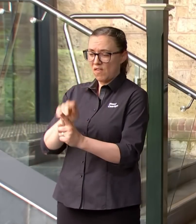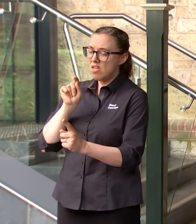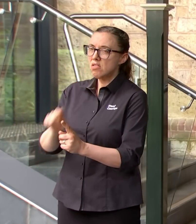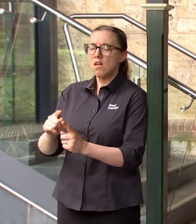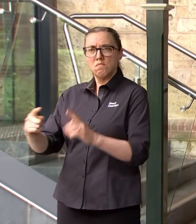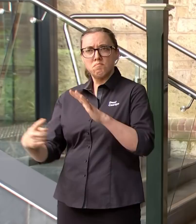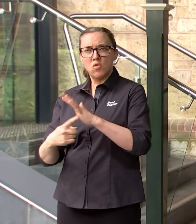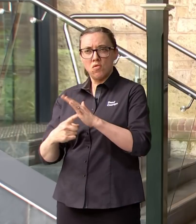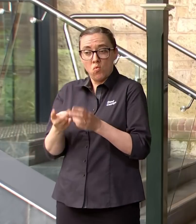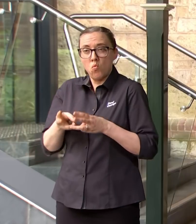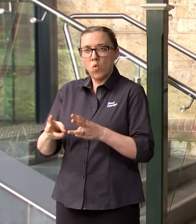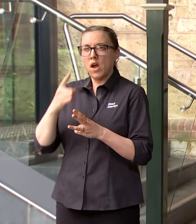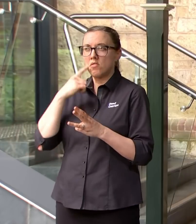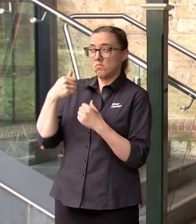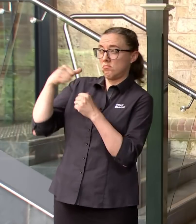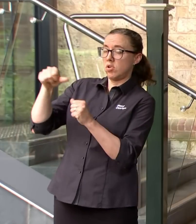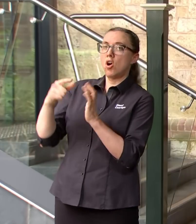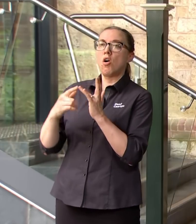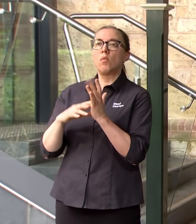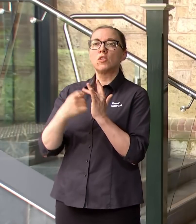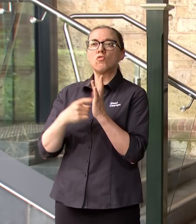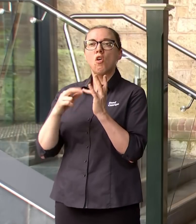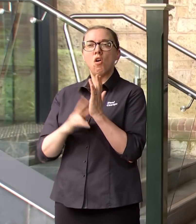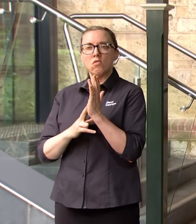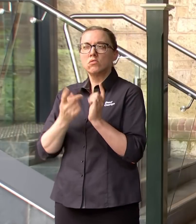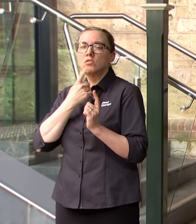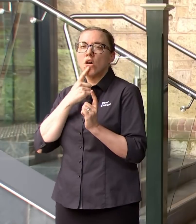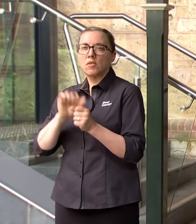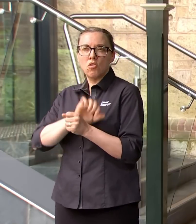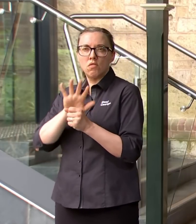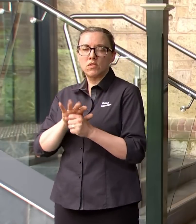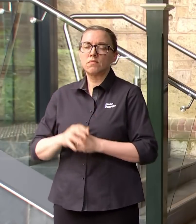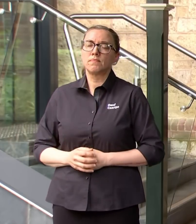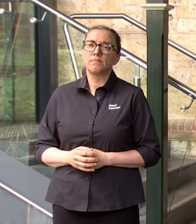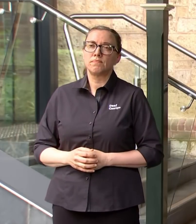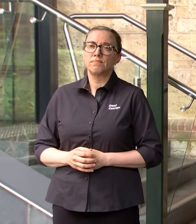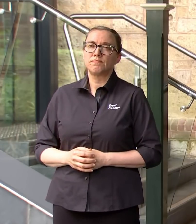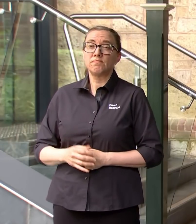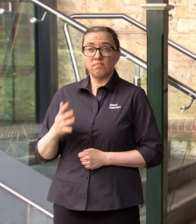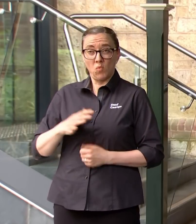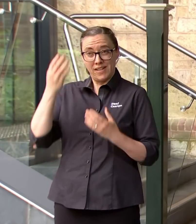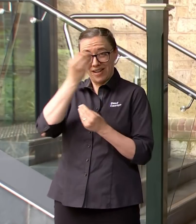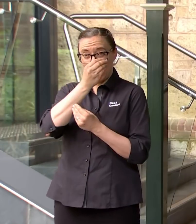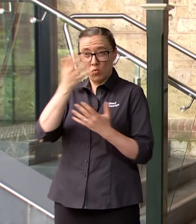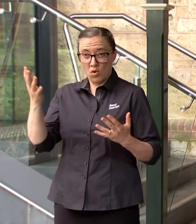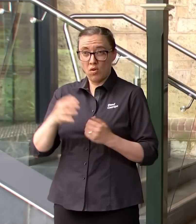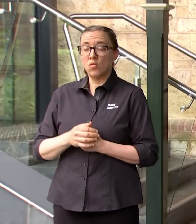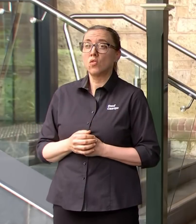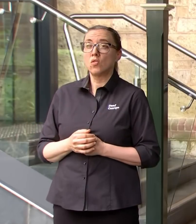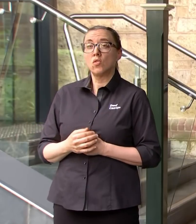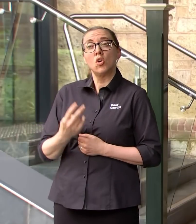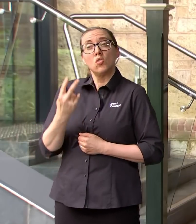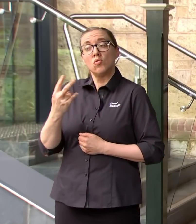against this Omicron outbreak. I should also point out that we've had a small uptick of just two